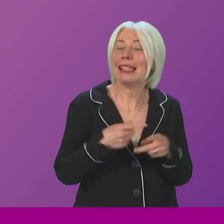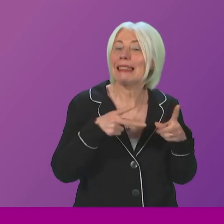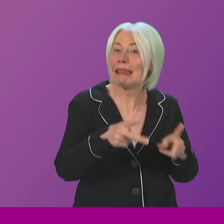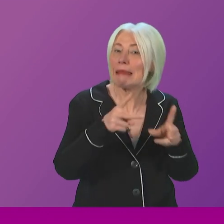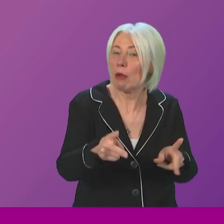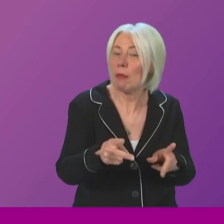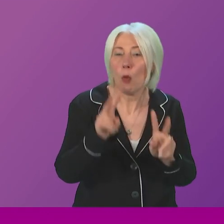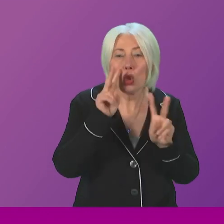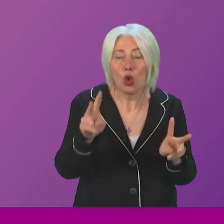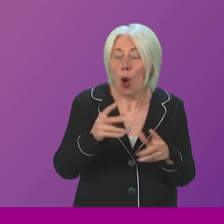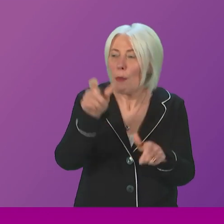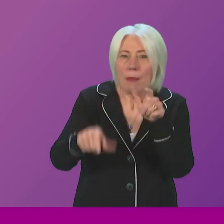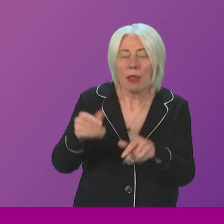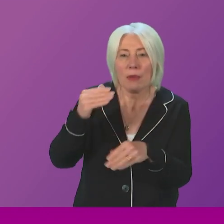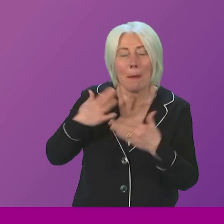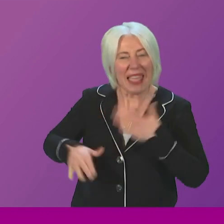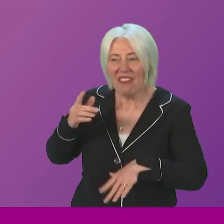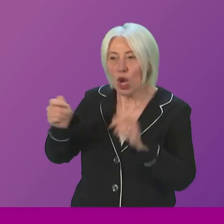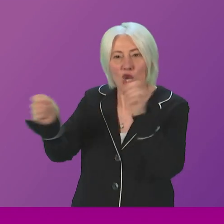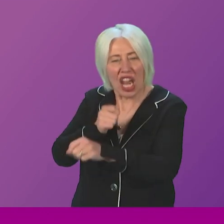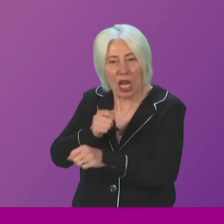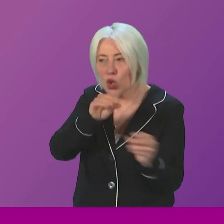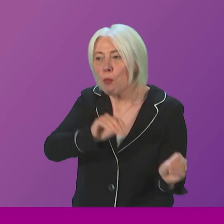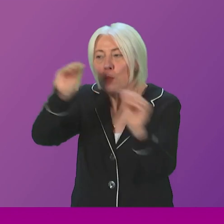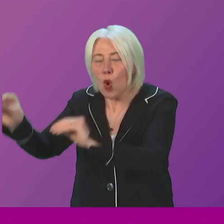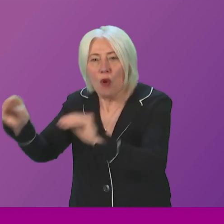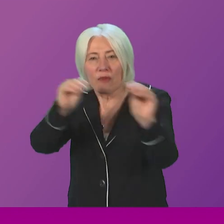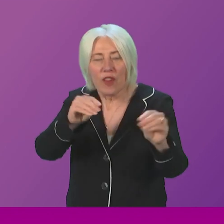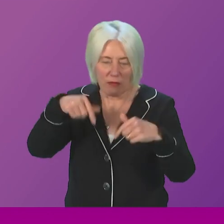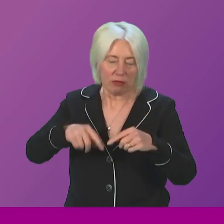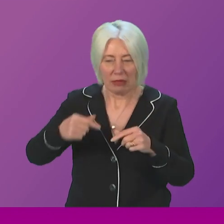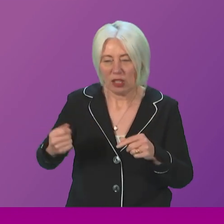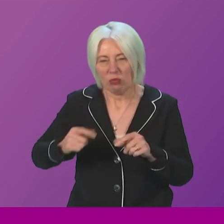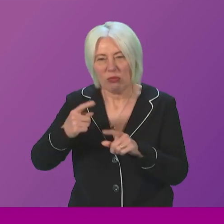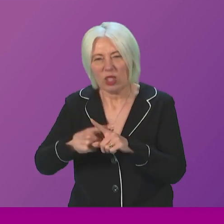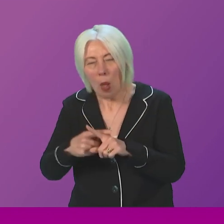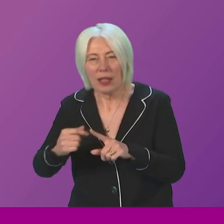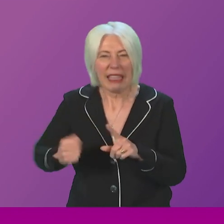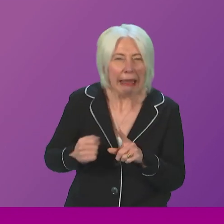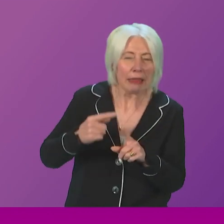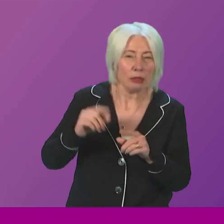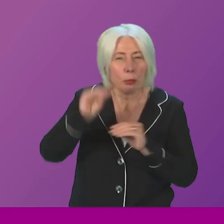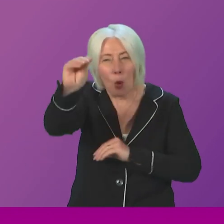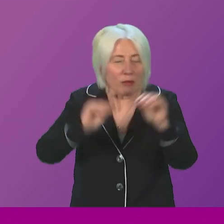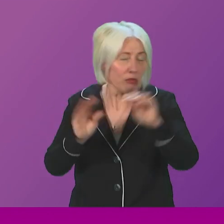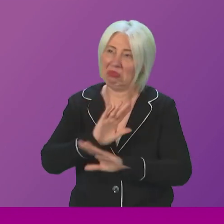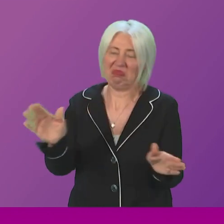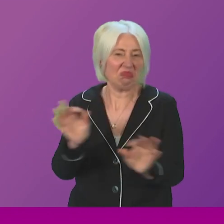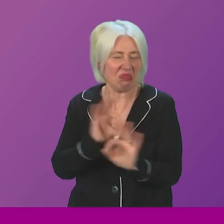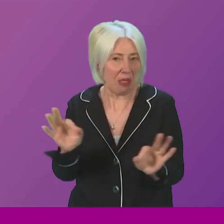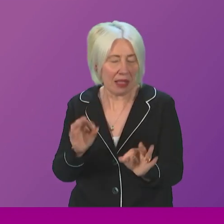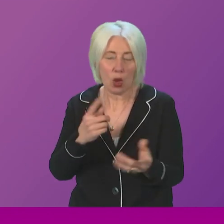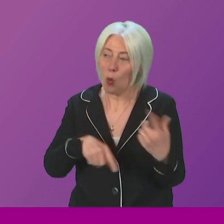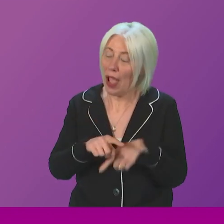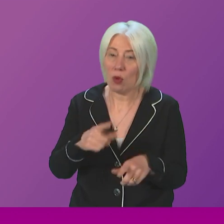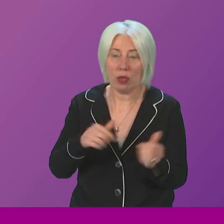of significant behavioural change, including cross-border migration. And that should come as no surprise because our social contract with every